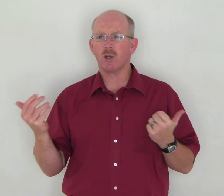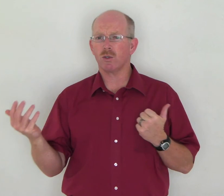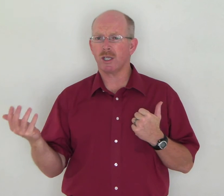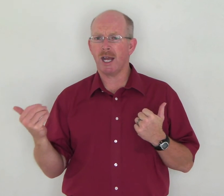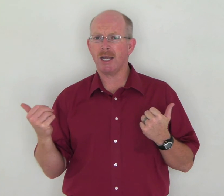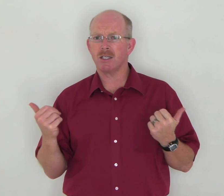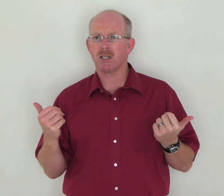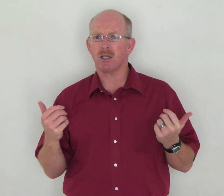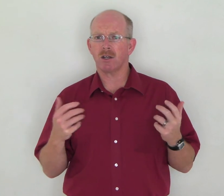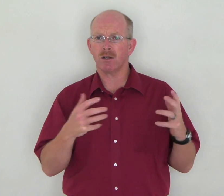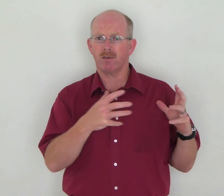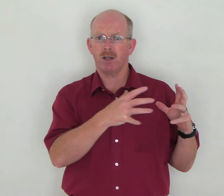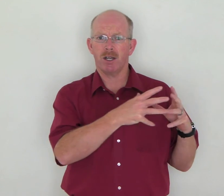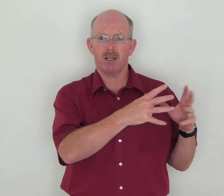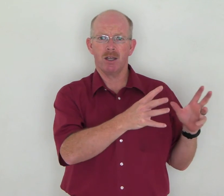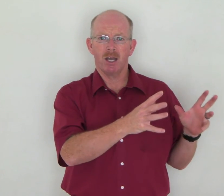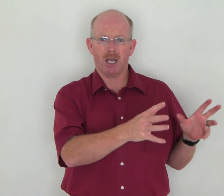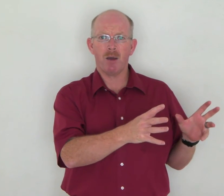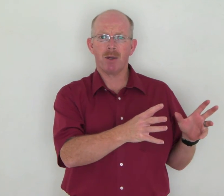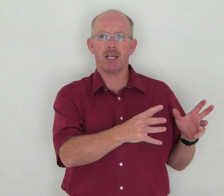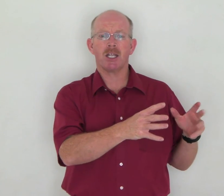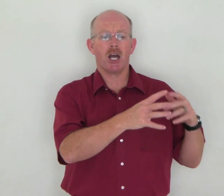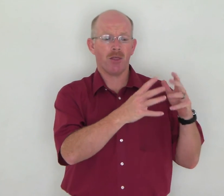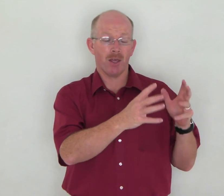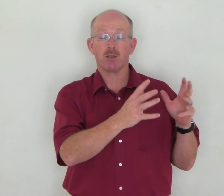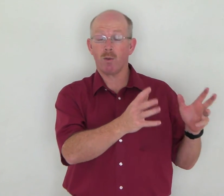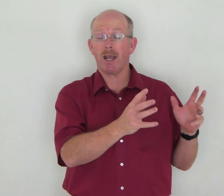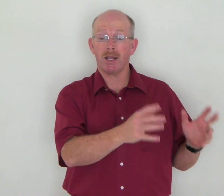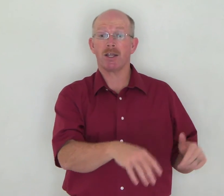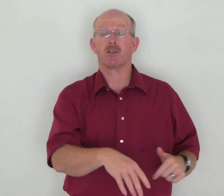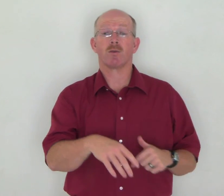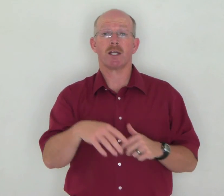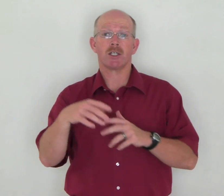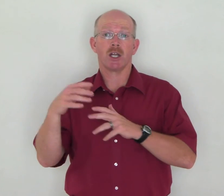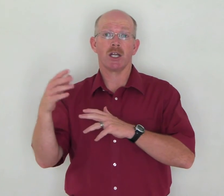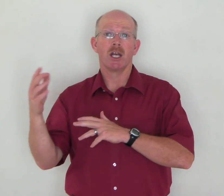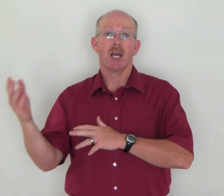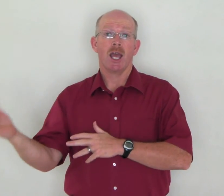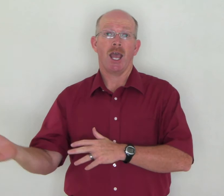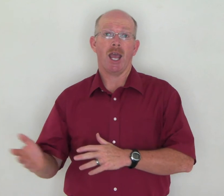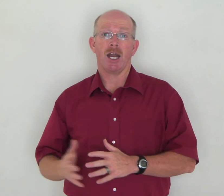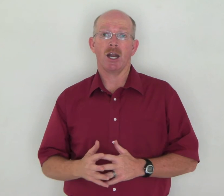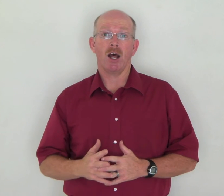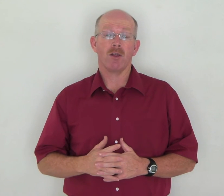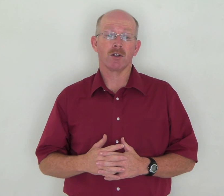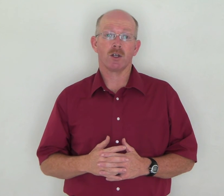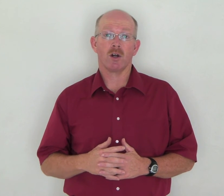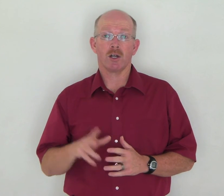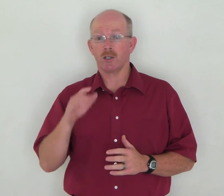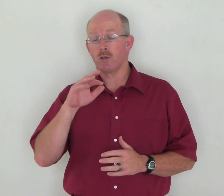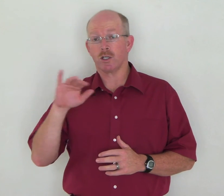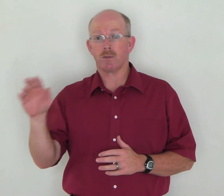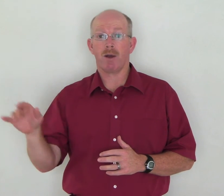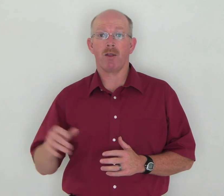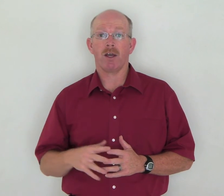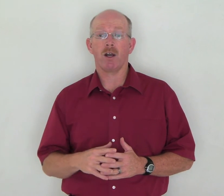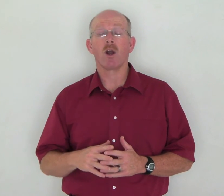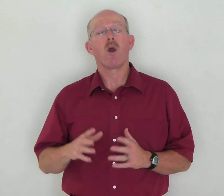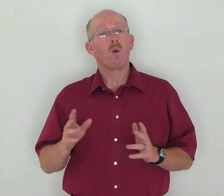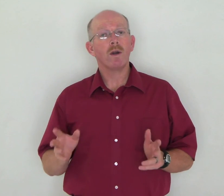signs. They're very commonly done. This way in this region. And others are you just spell the color. One of